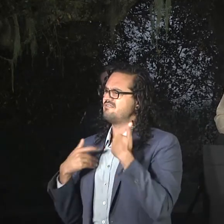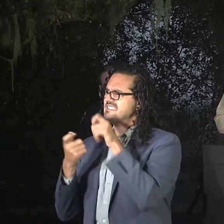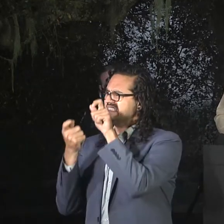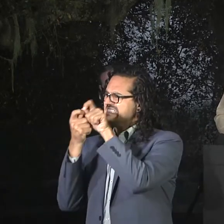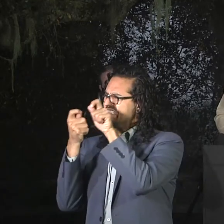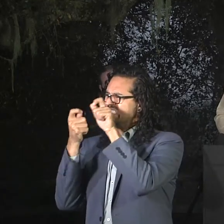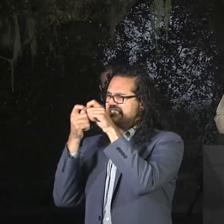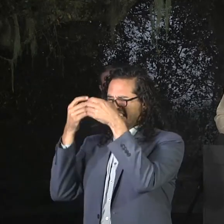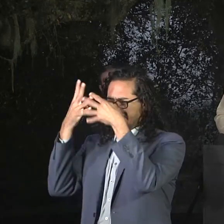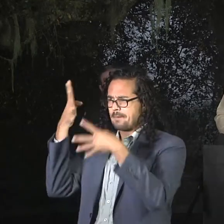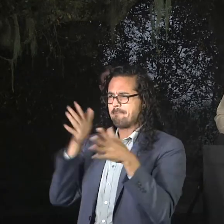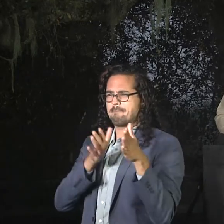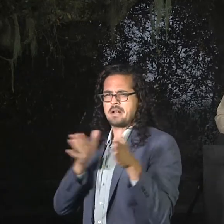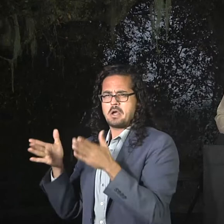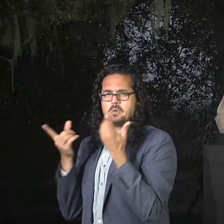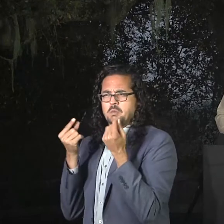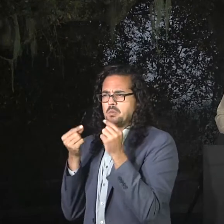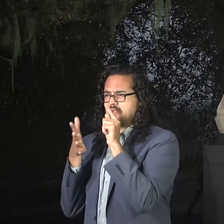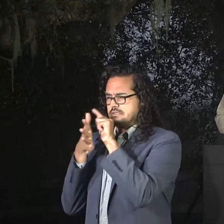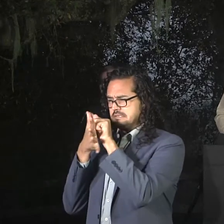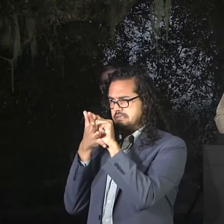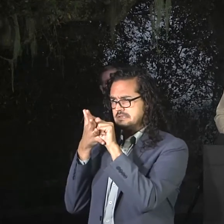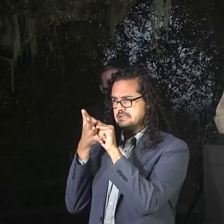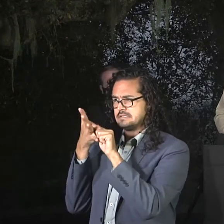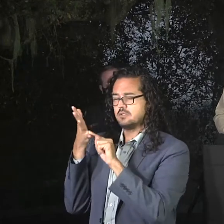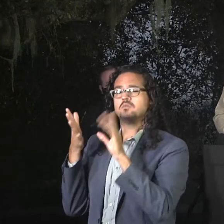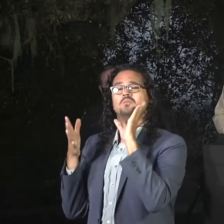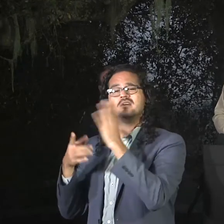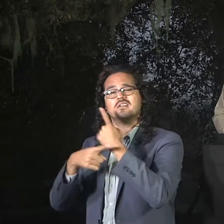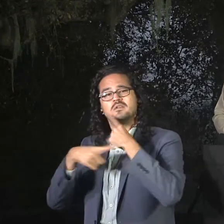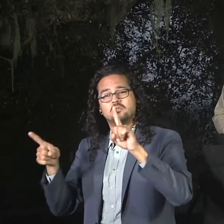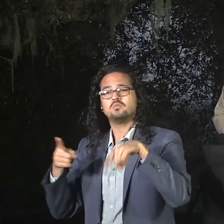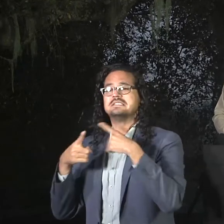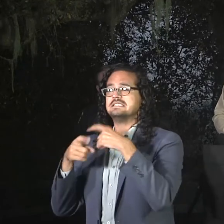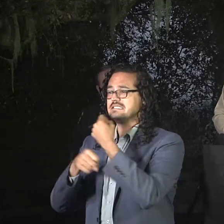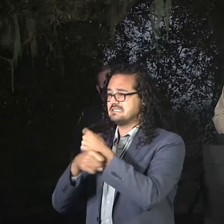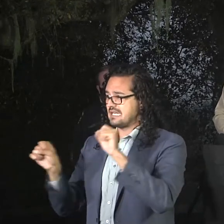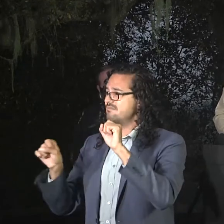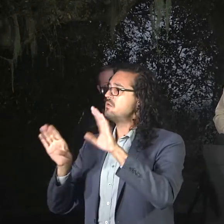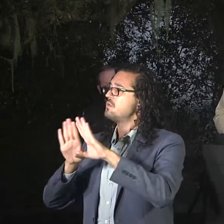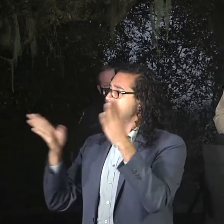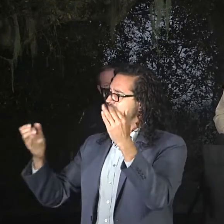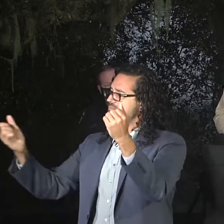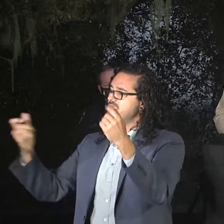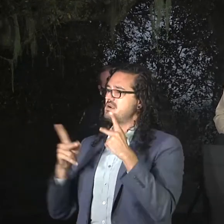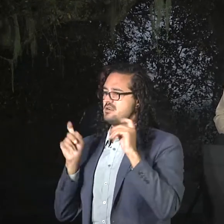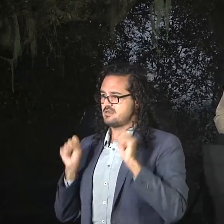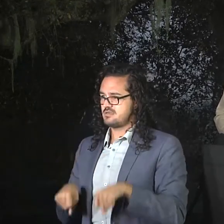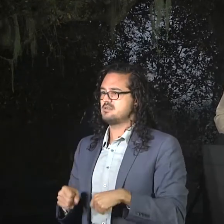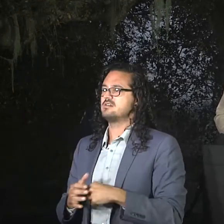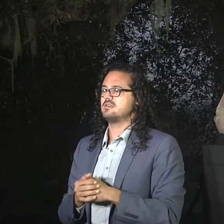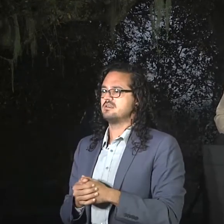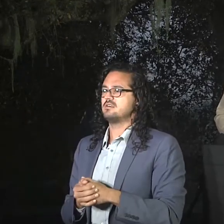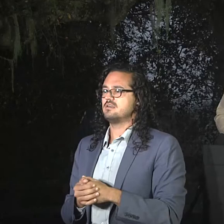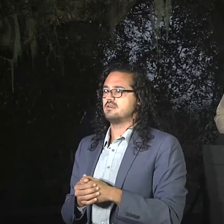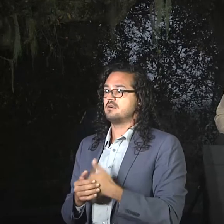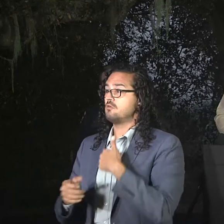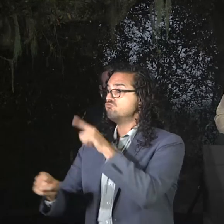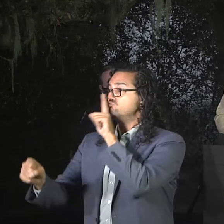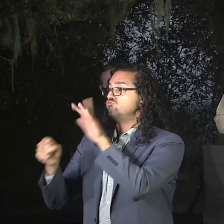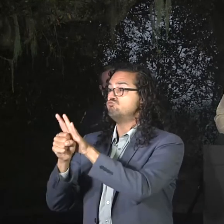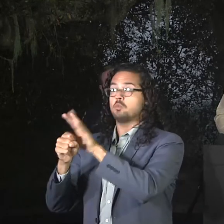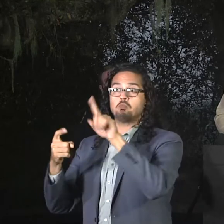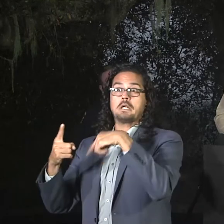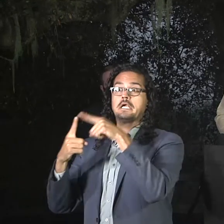I don't want to guarantee an exact time frame, but we are working diligently